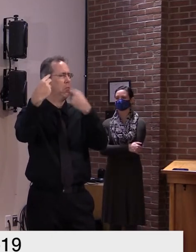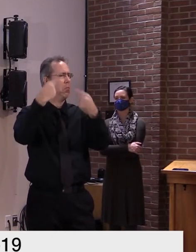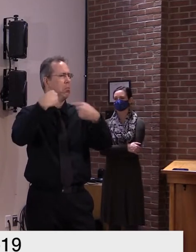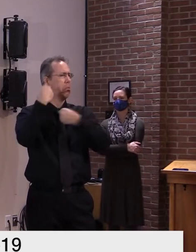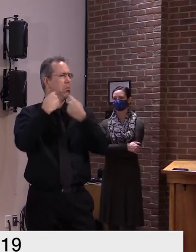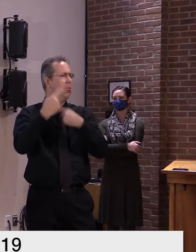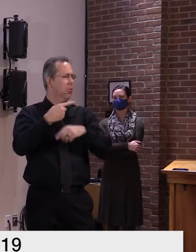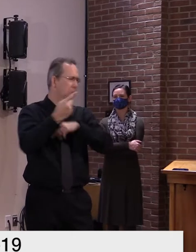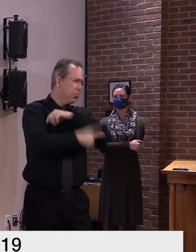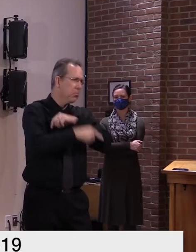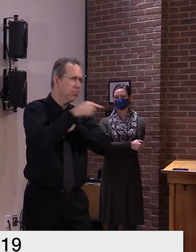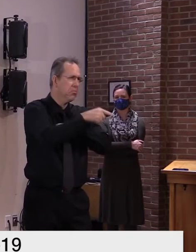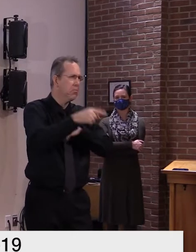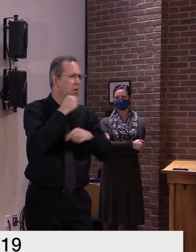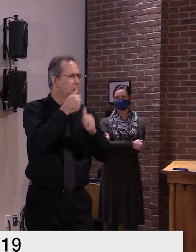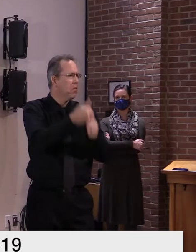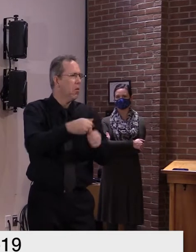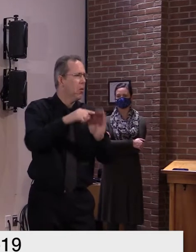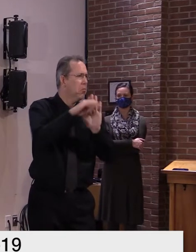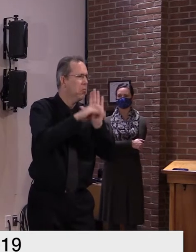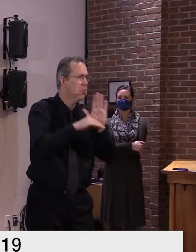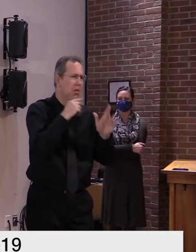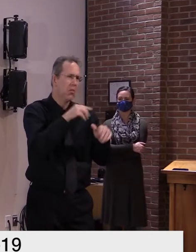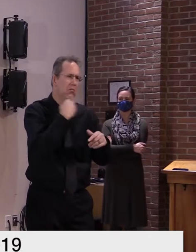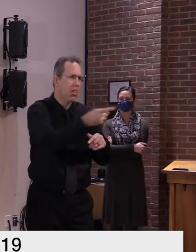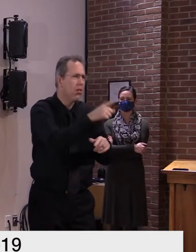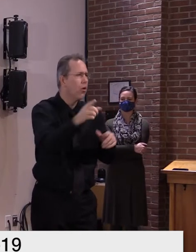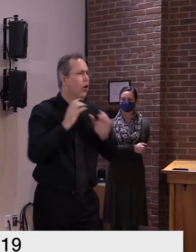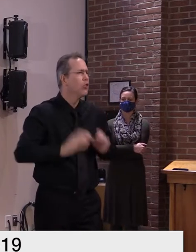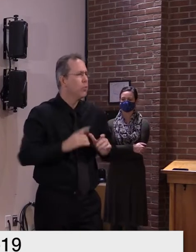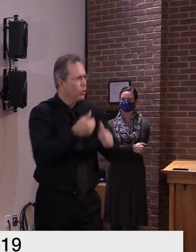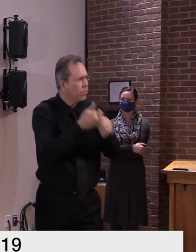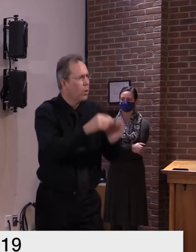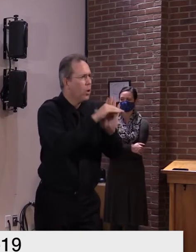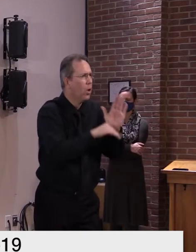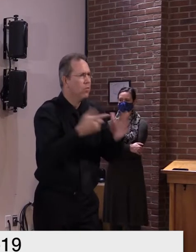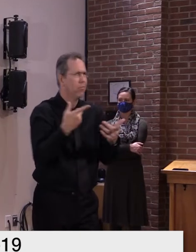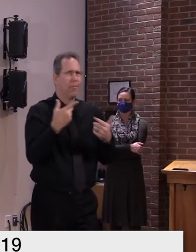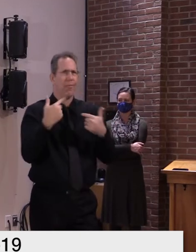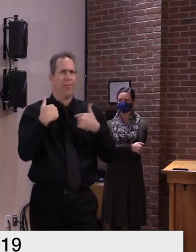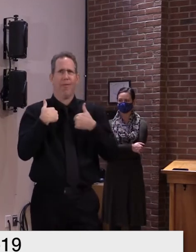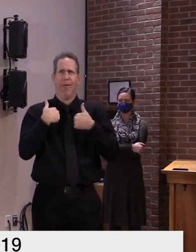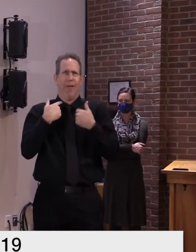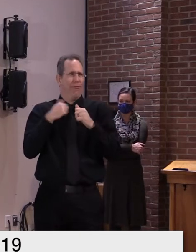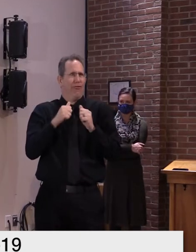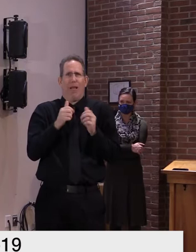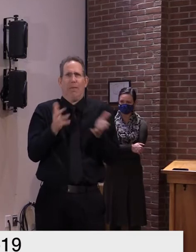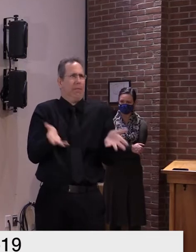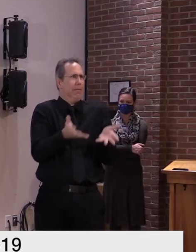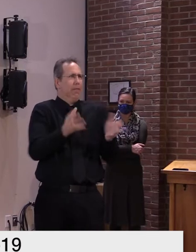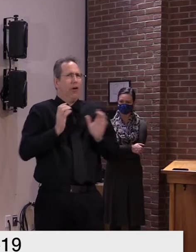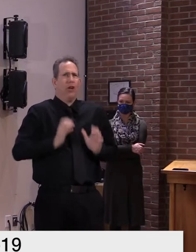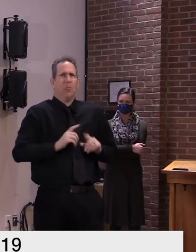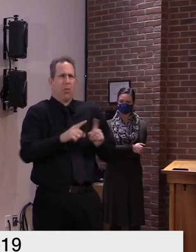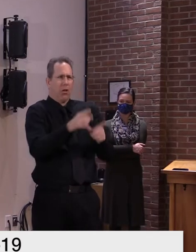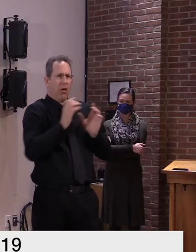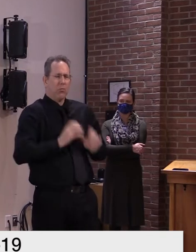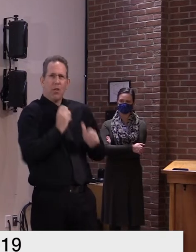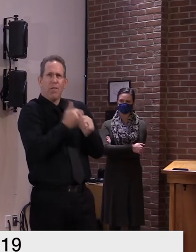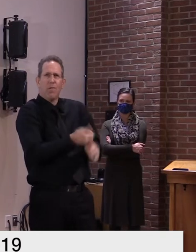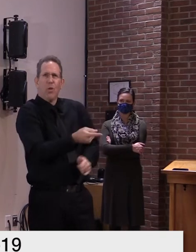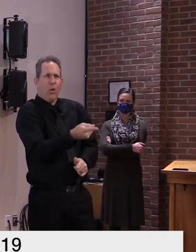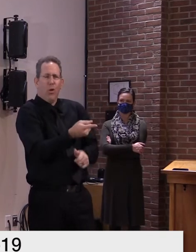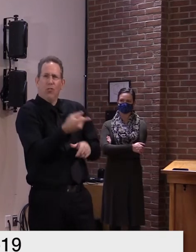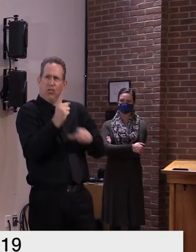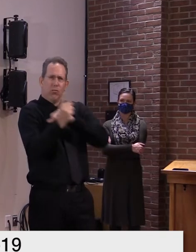vermont um what is your response to that to those questions that sort of line of questions yeah